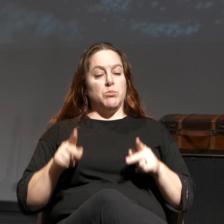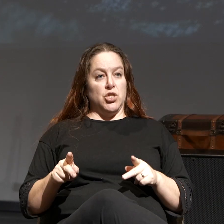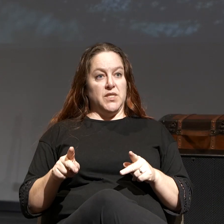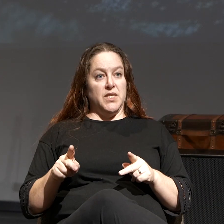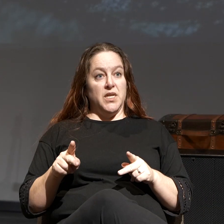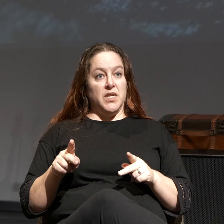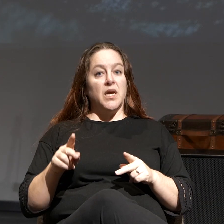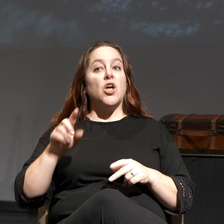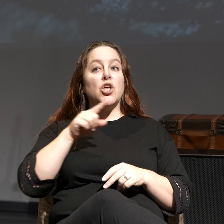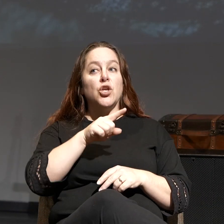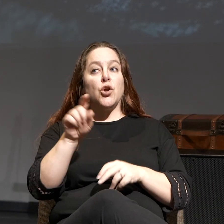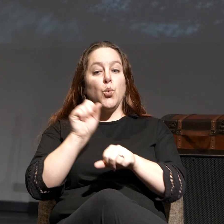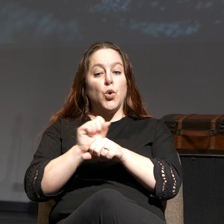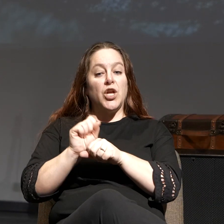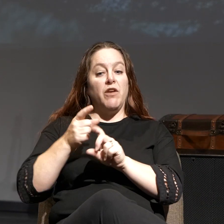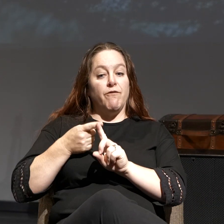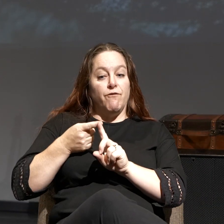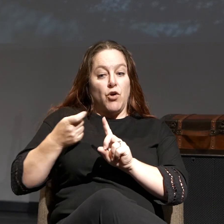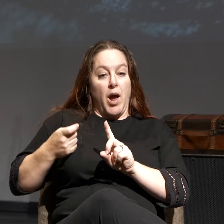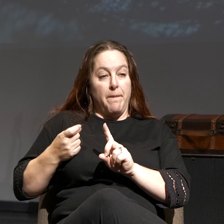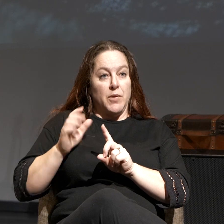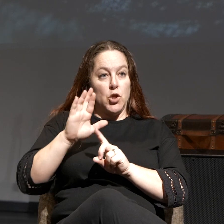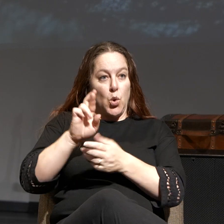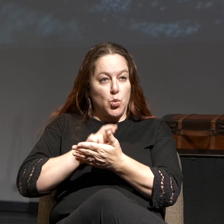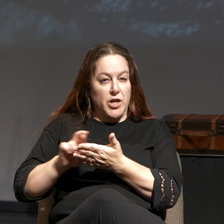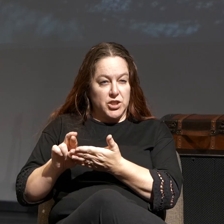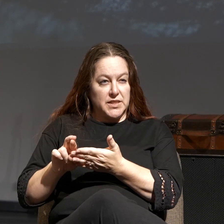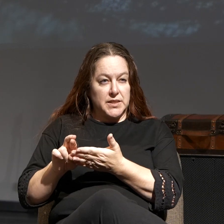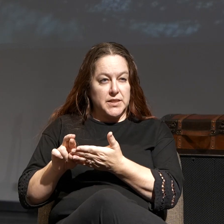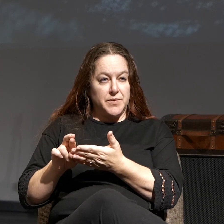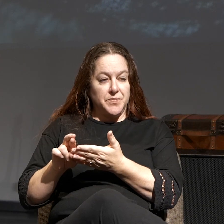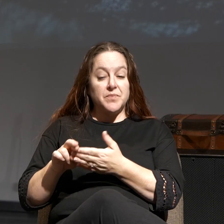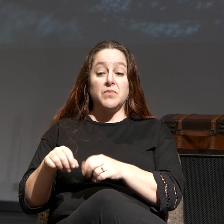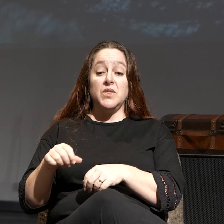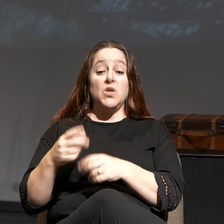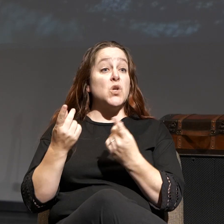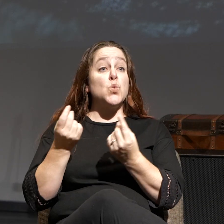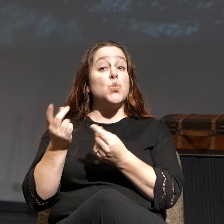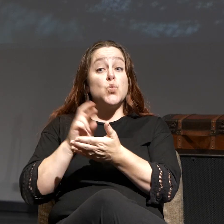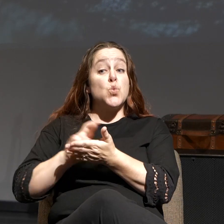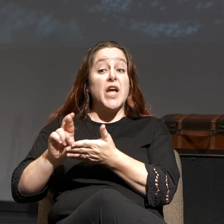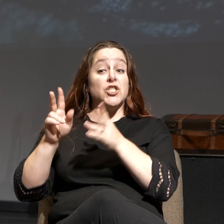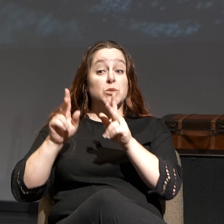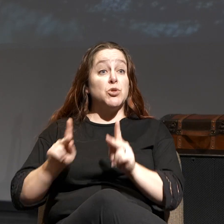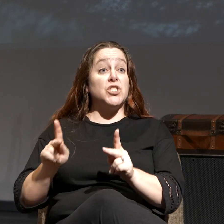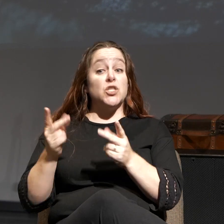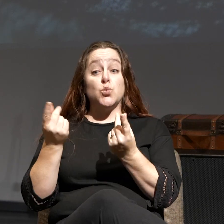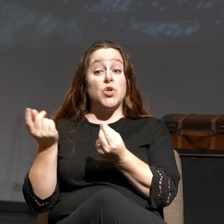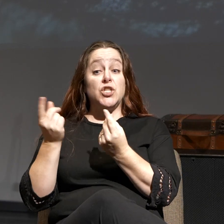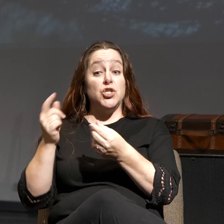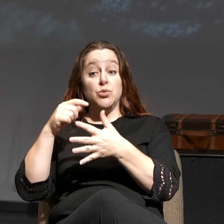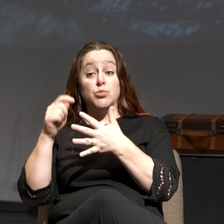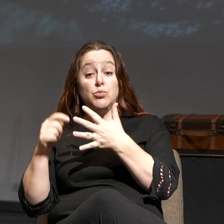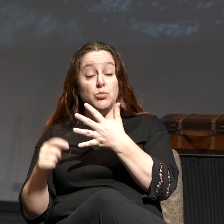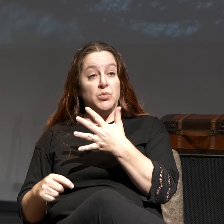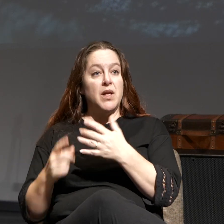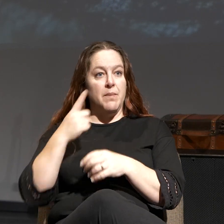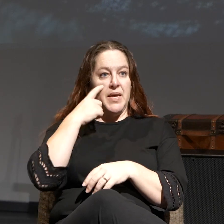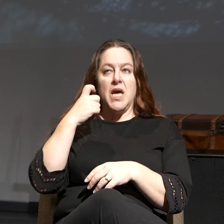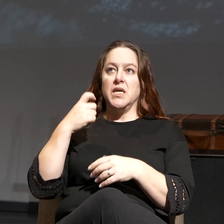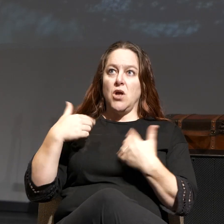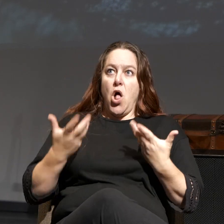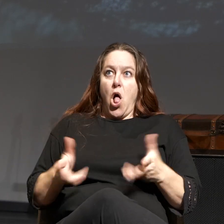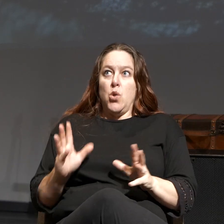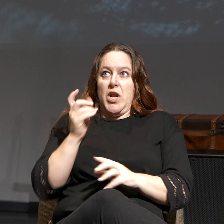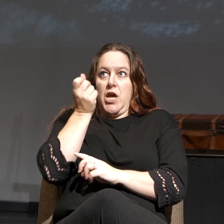your righteousness. So when I describe what a righteous person does, this is what a righteous person does. When they understand that they're right with